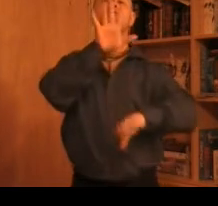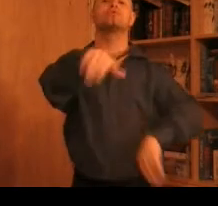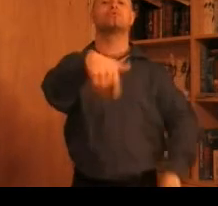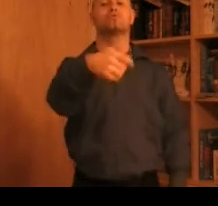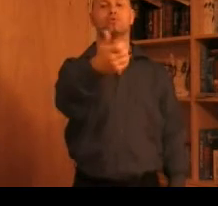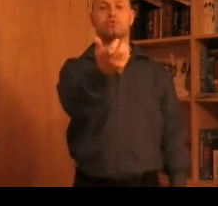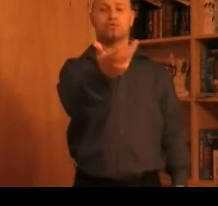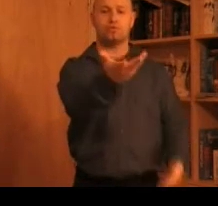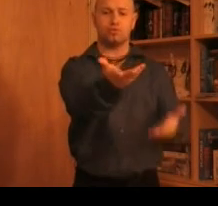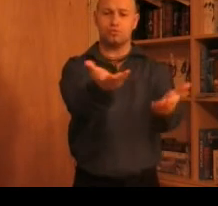to you